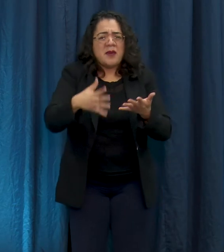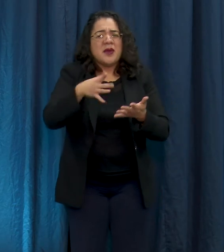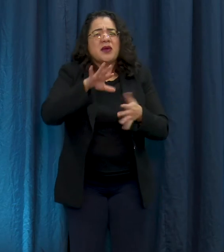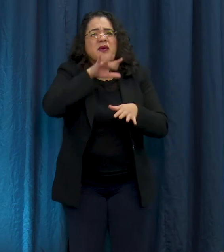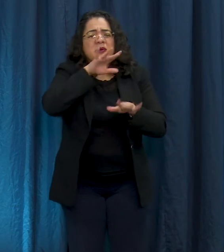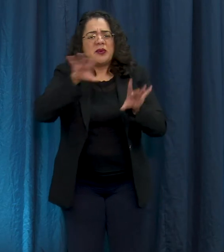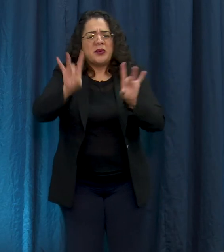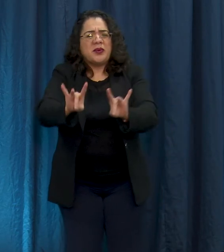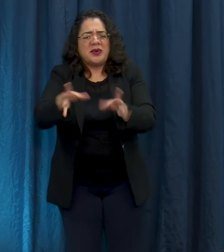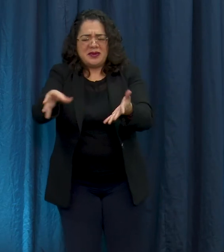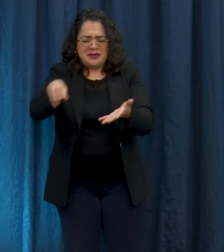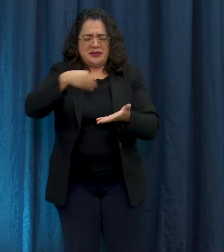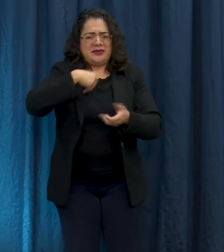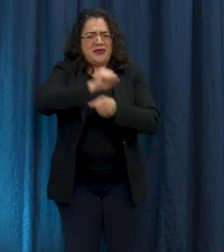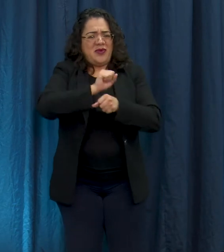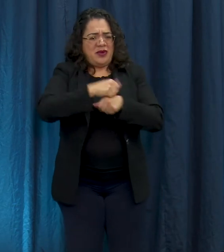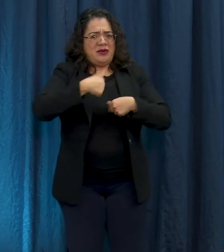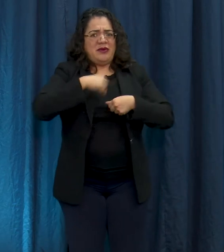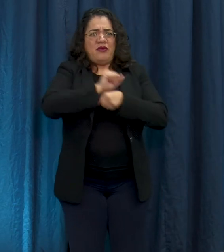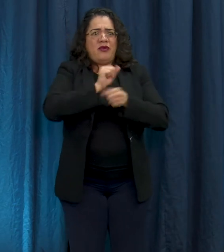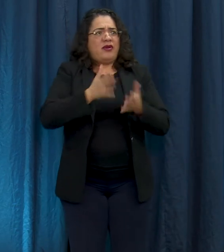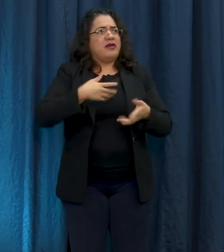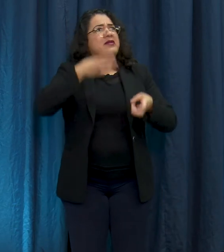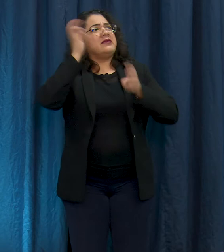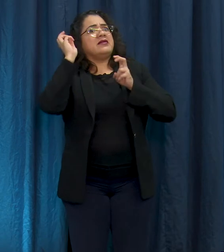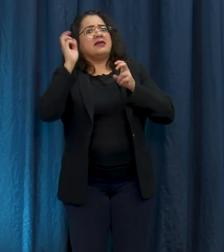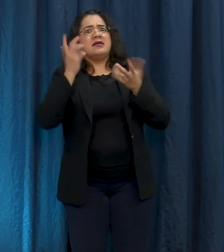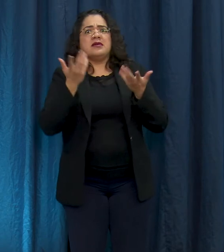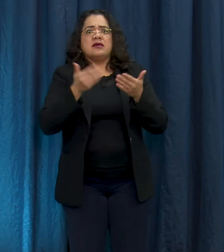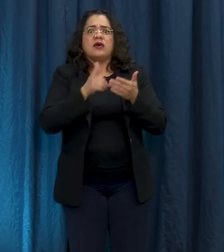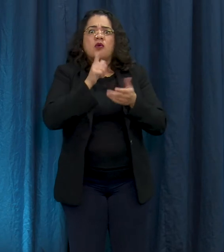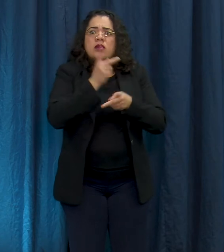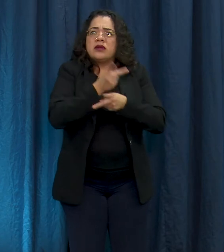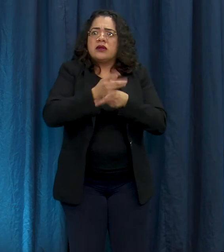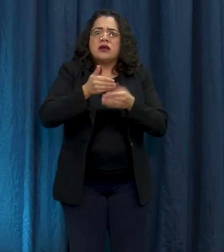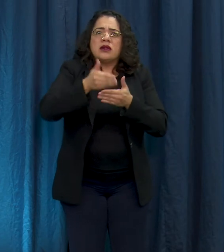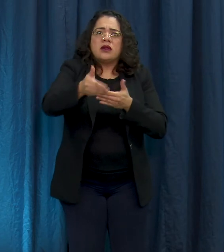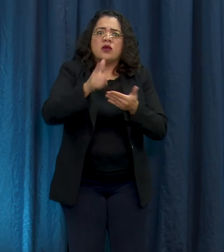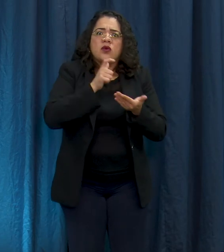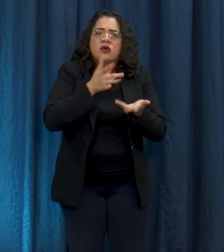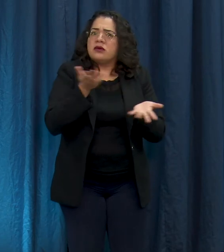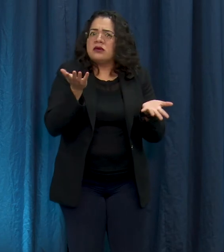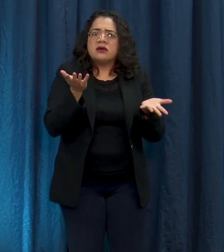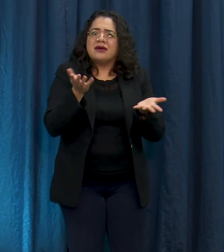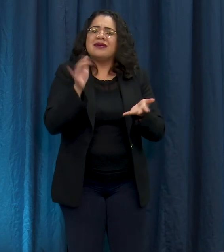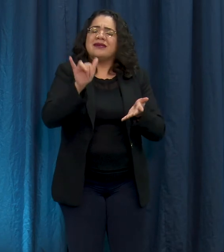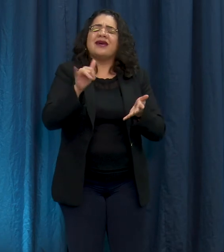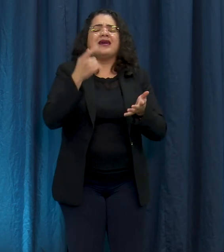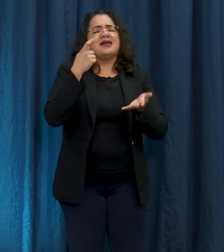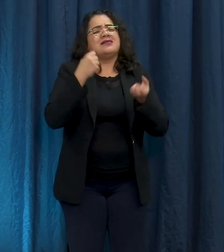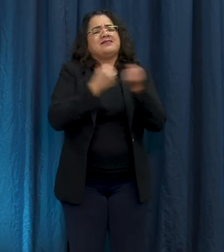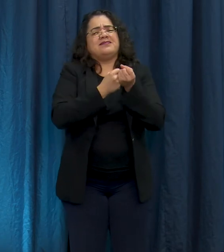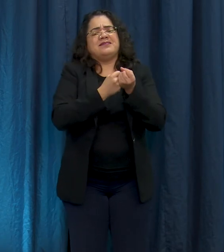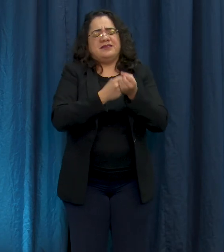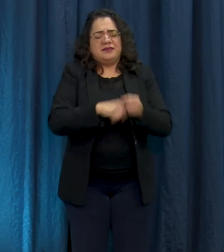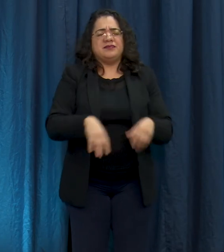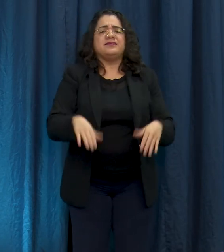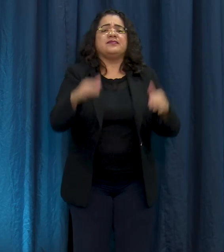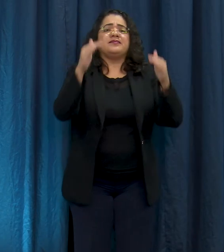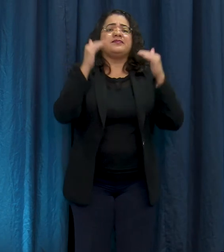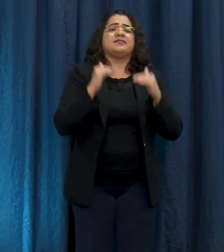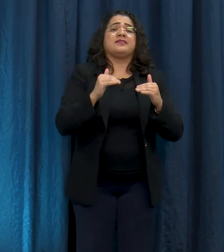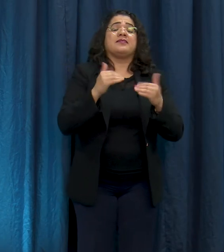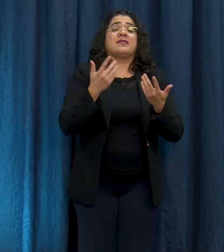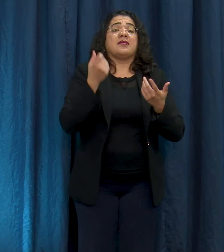También nos mencionó el alcalde que las mascotas se notó un apoyo muy fuerte de la comunidad durante